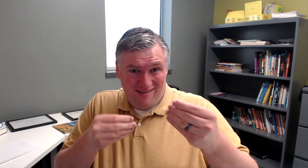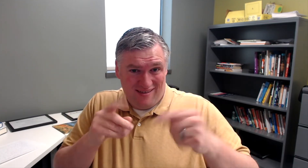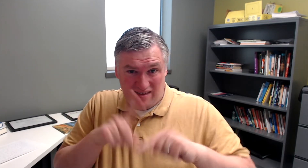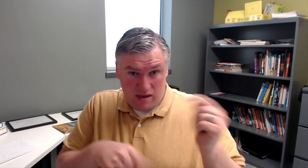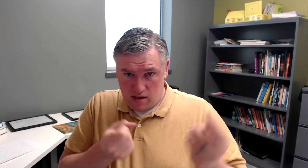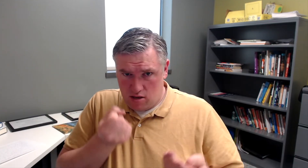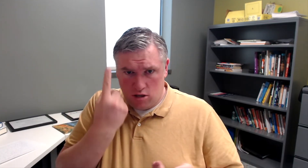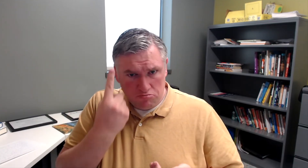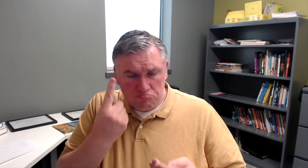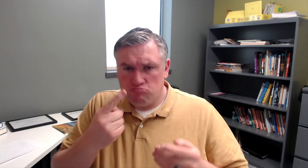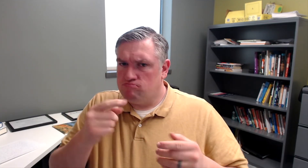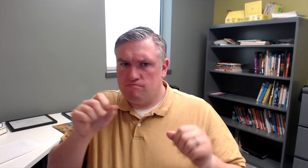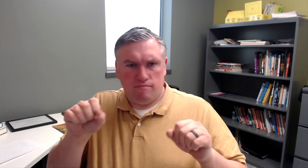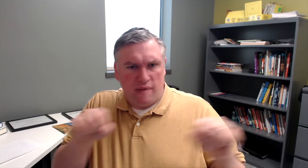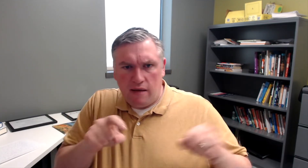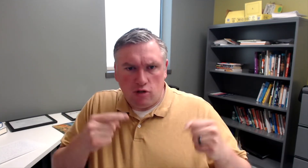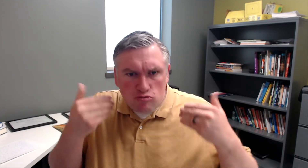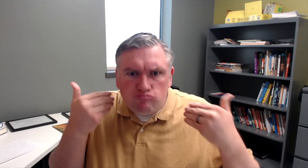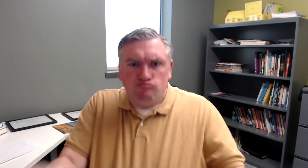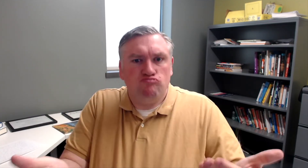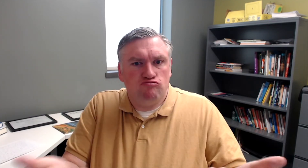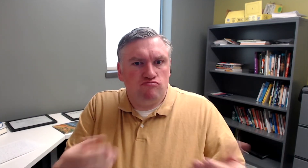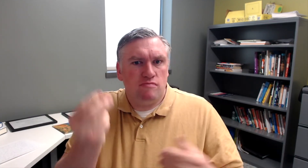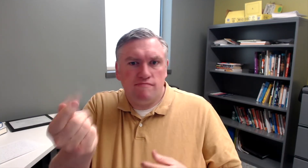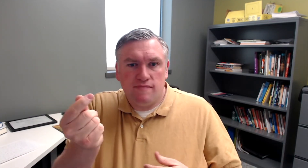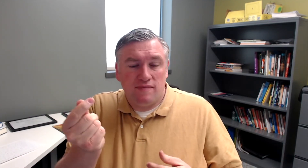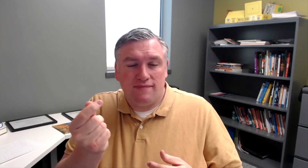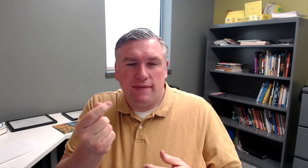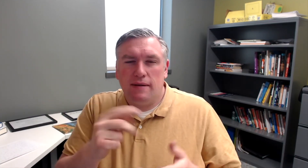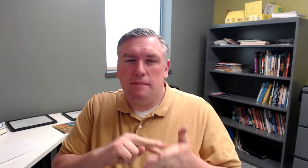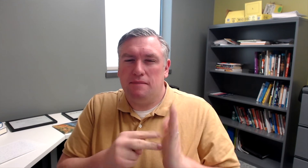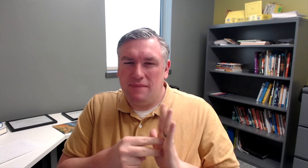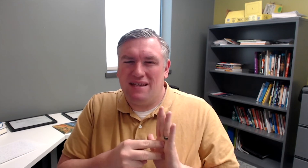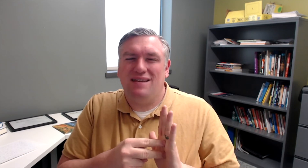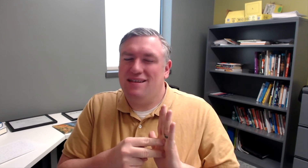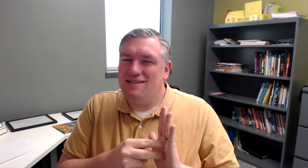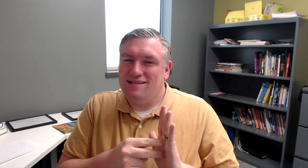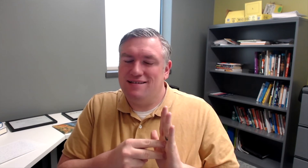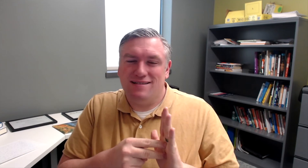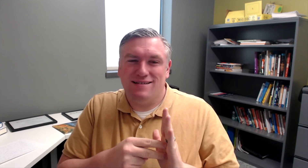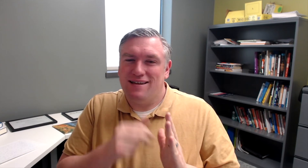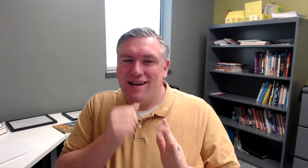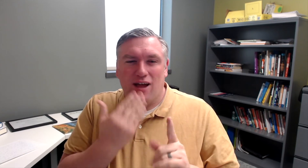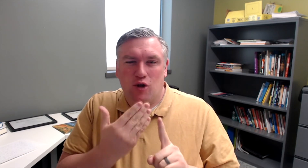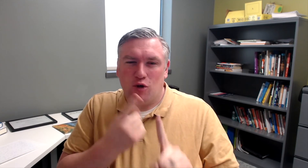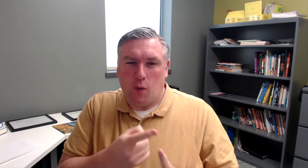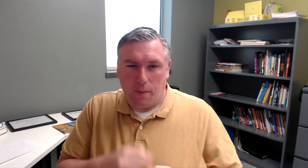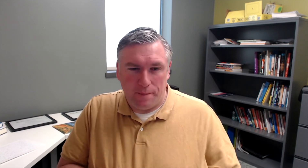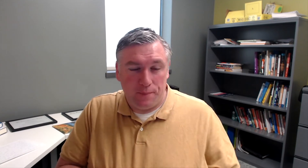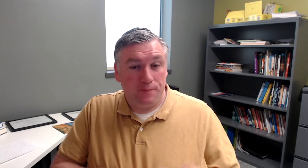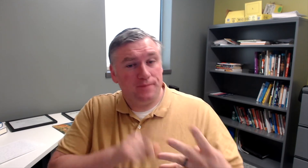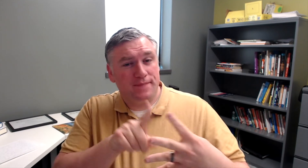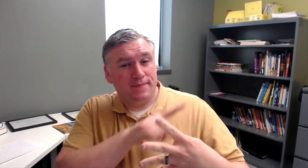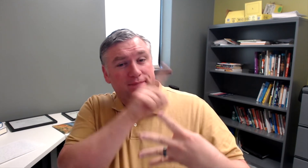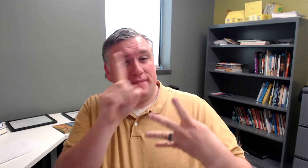So if another person can't understand the IEP when they pick it up, and they can't move ahead with it, it means it's not a good goal.